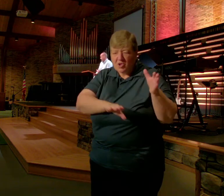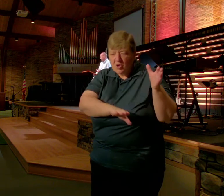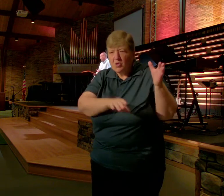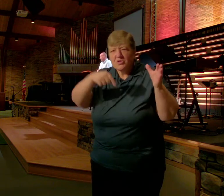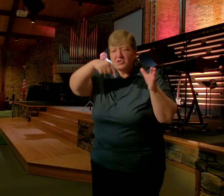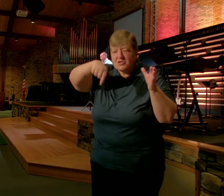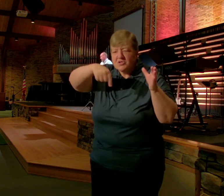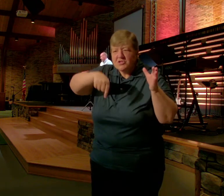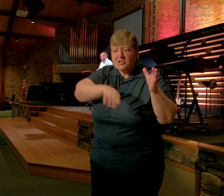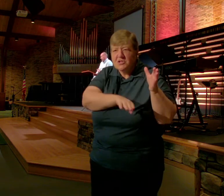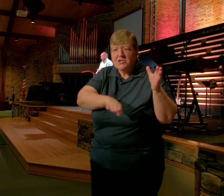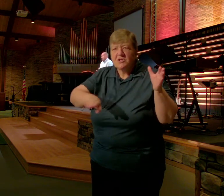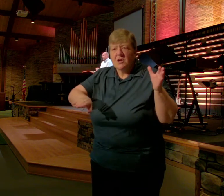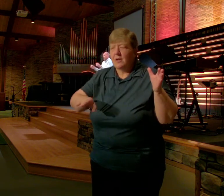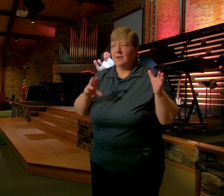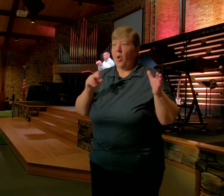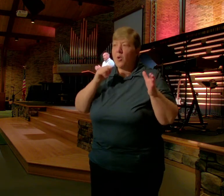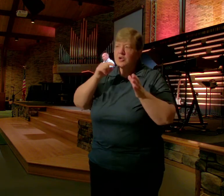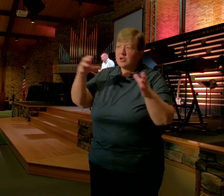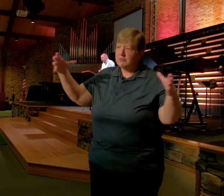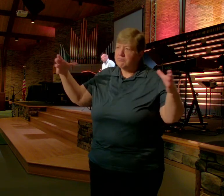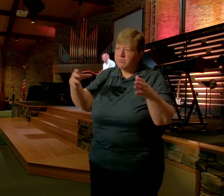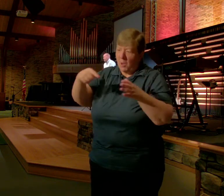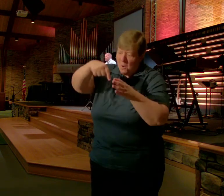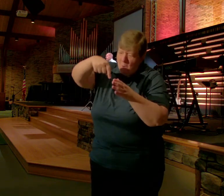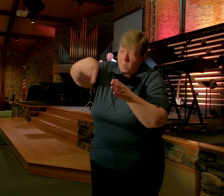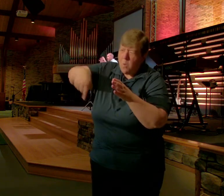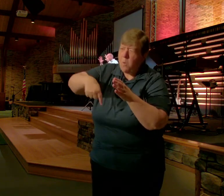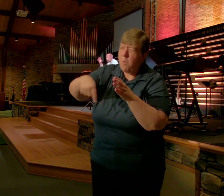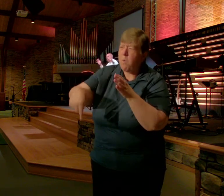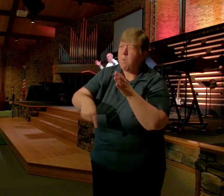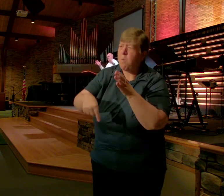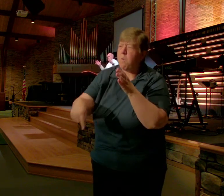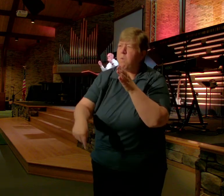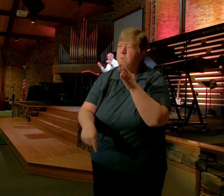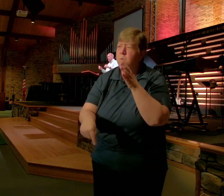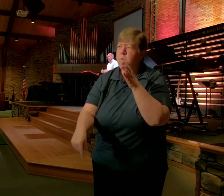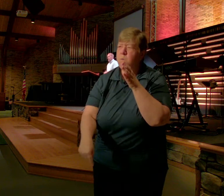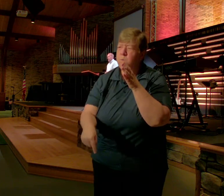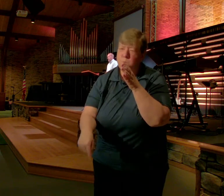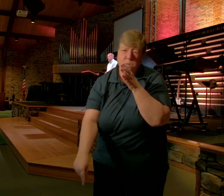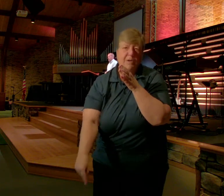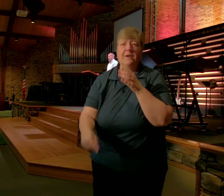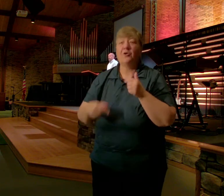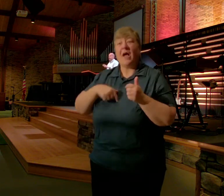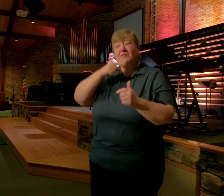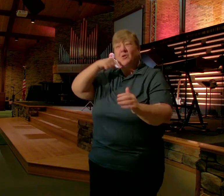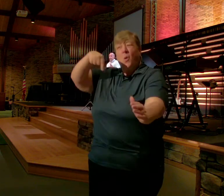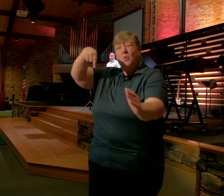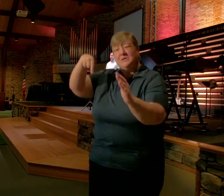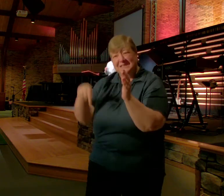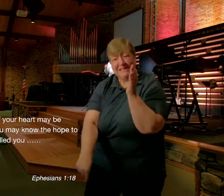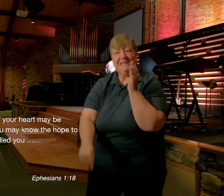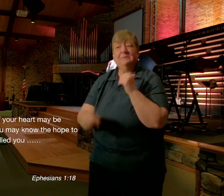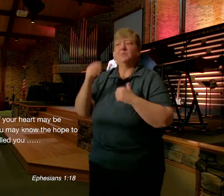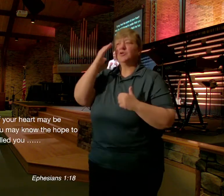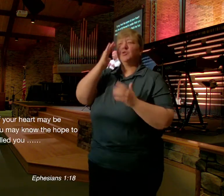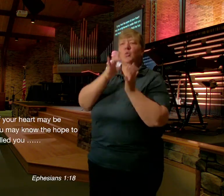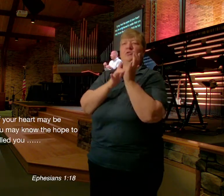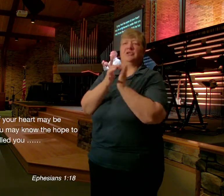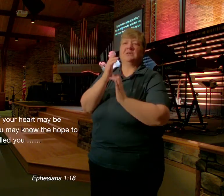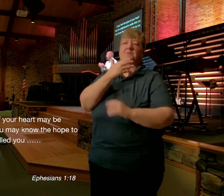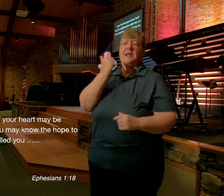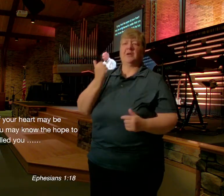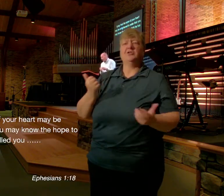Right We gotta Go deeper Into Jesus And who he Is to know Him better So what does Paul want us To know